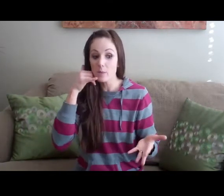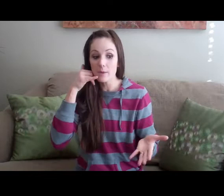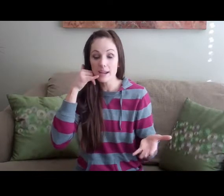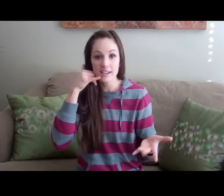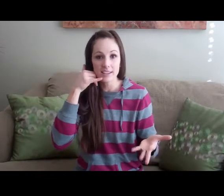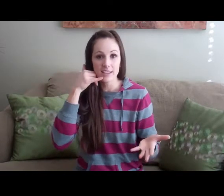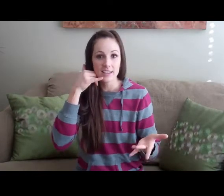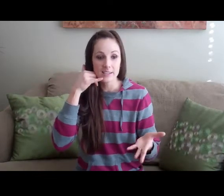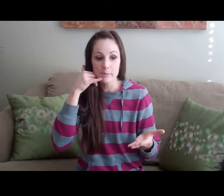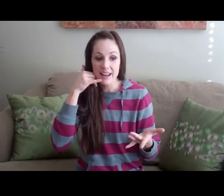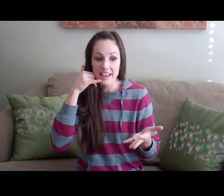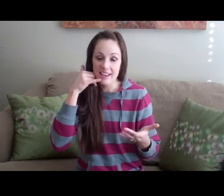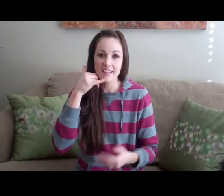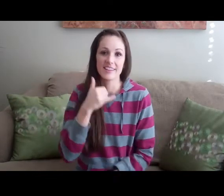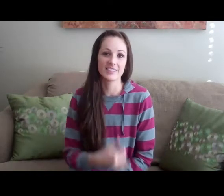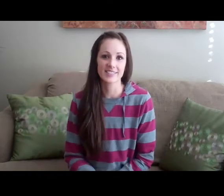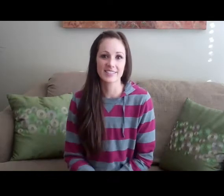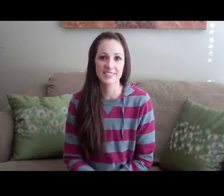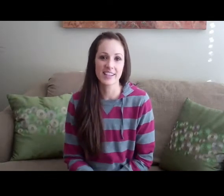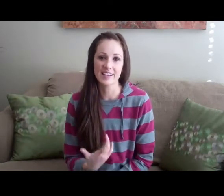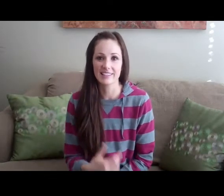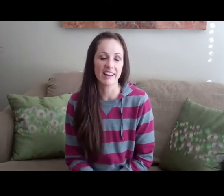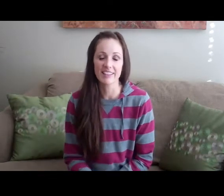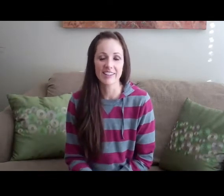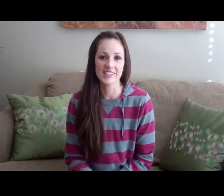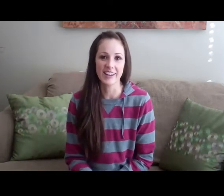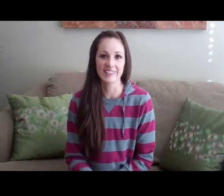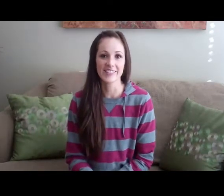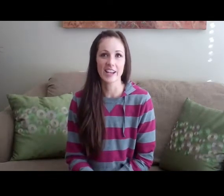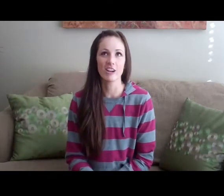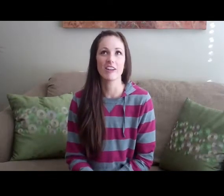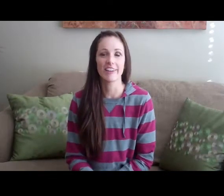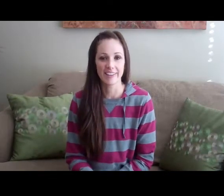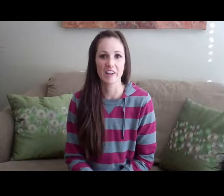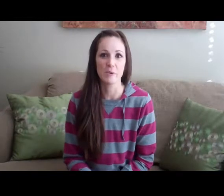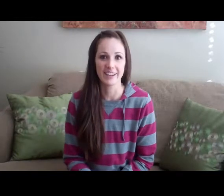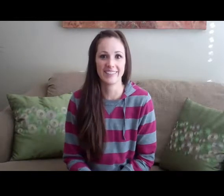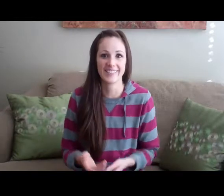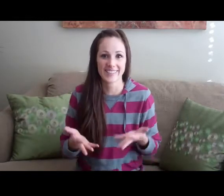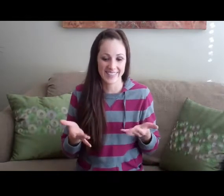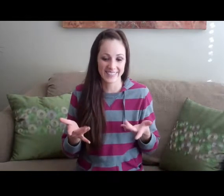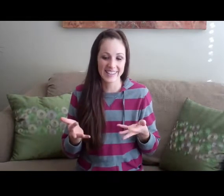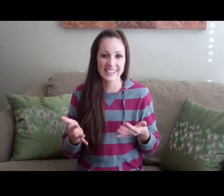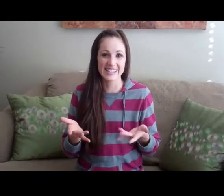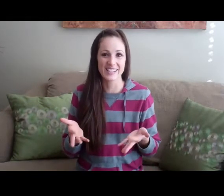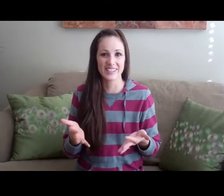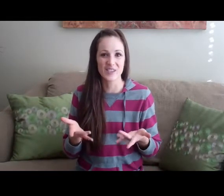wait, wait, wait, just a minute, and they get it, they understand, she's like, oh, okay, I gotta wait, so it's an easy one,